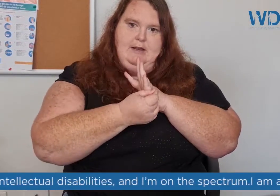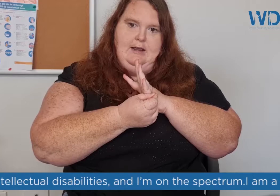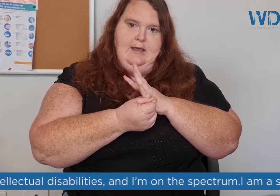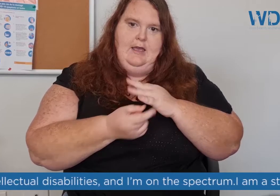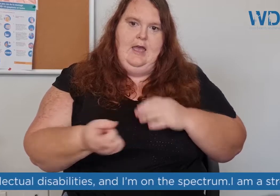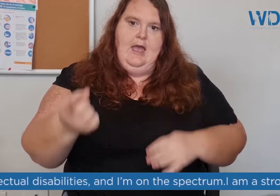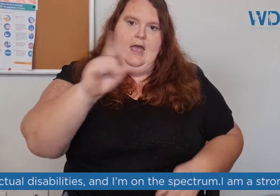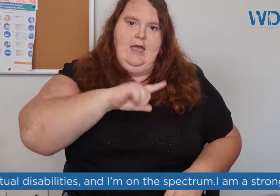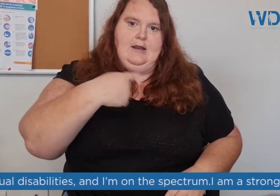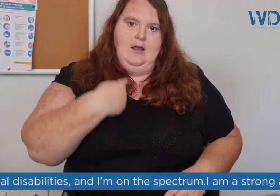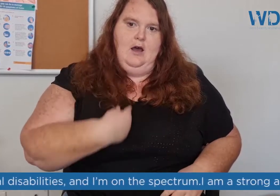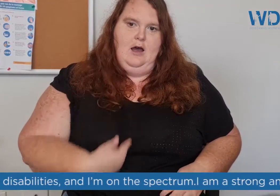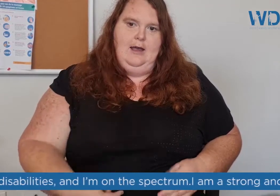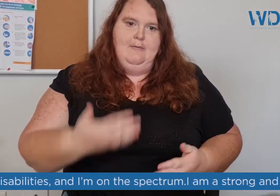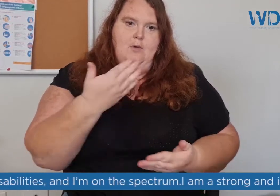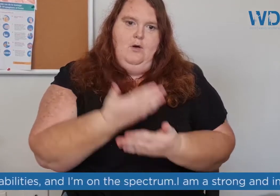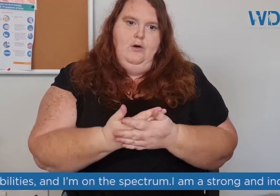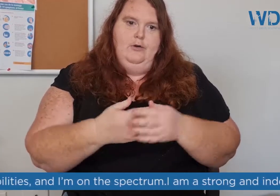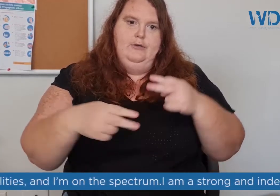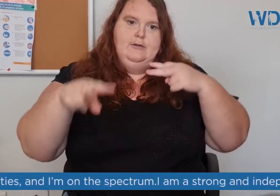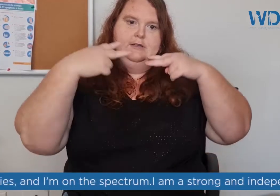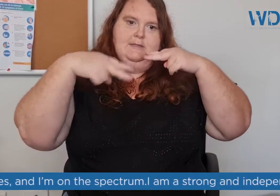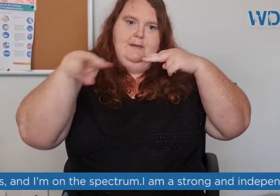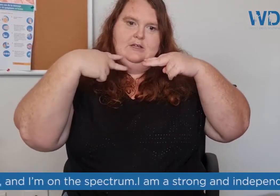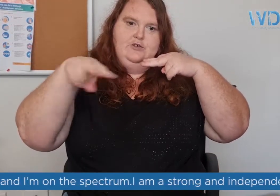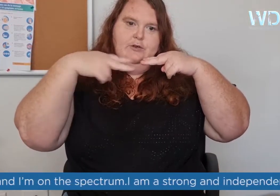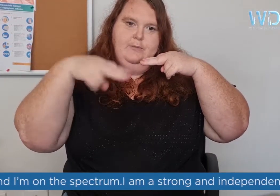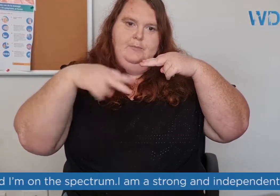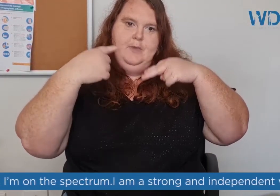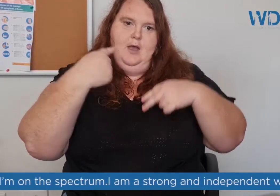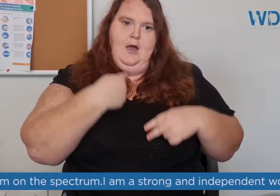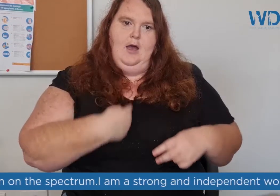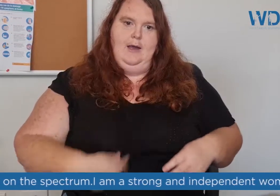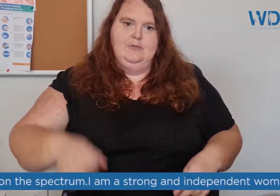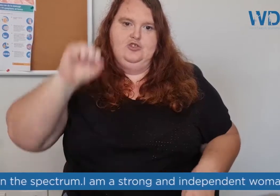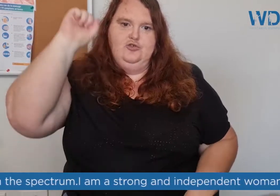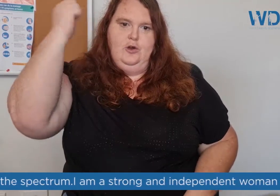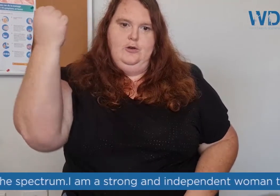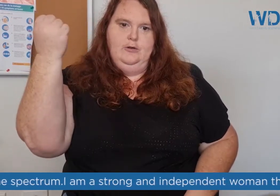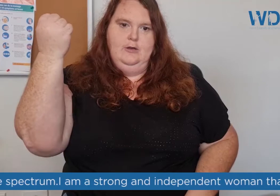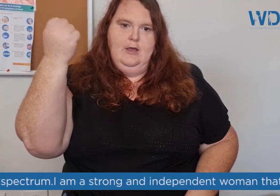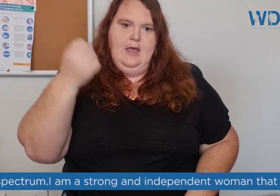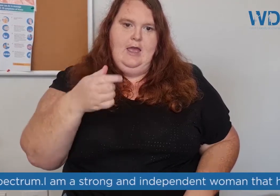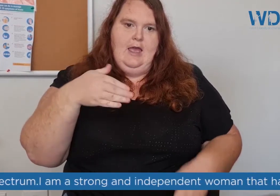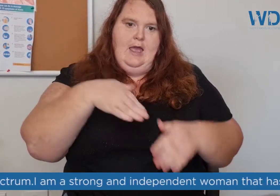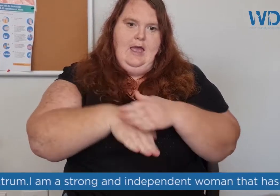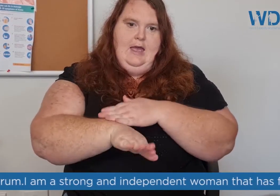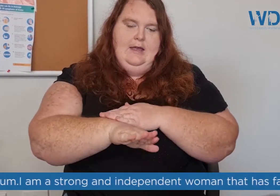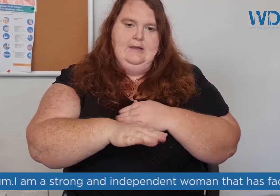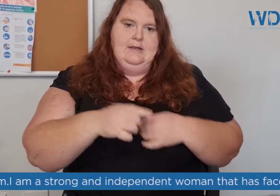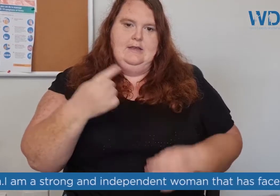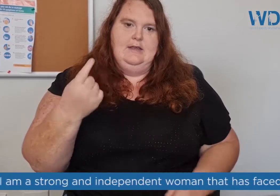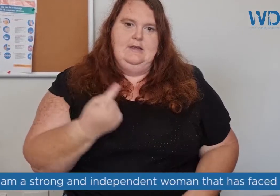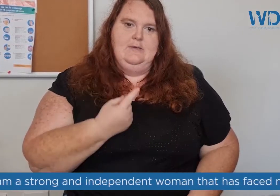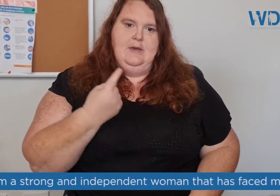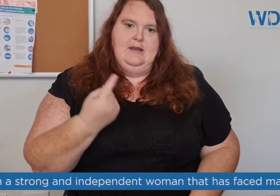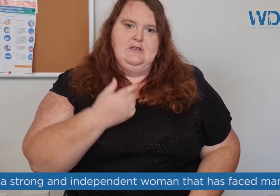and I'm on the spectrum. I'm strong and independent